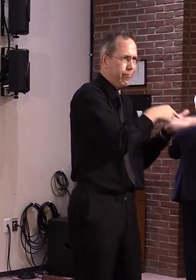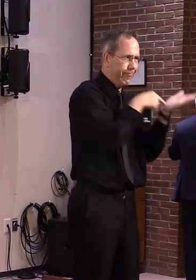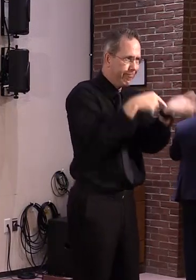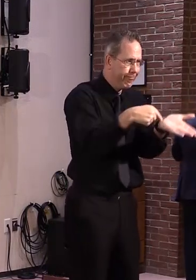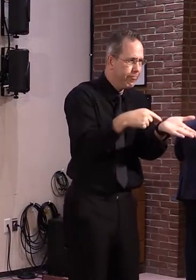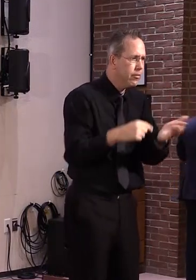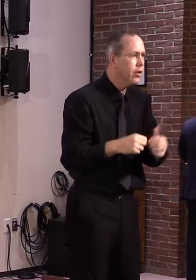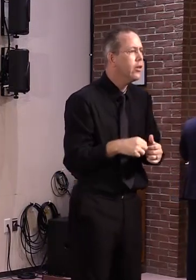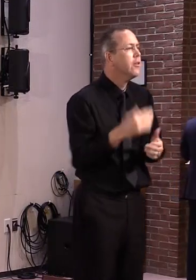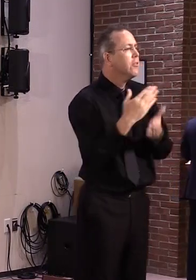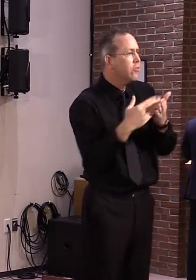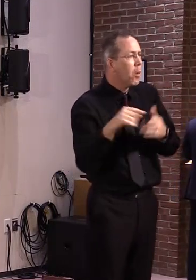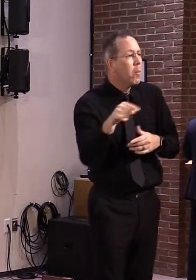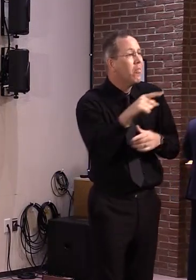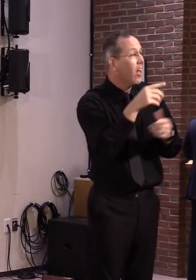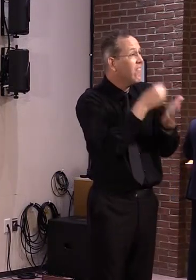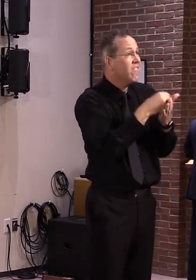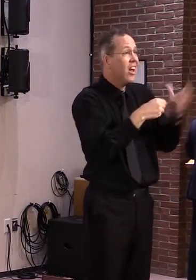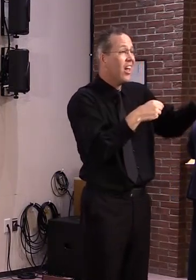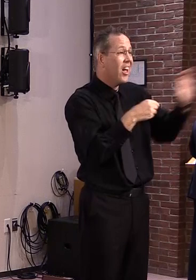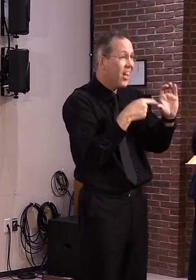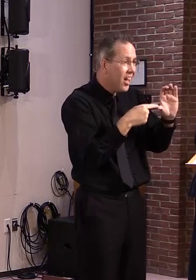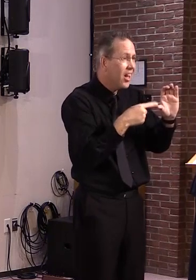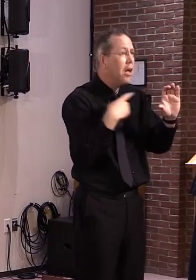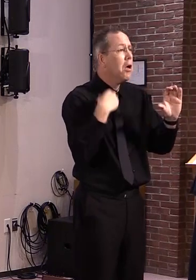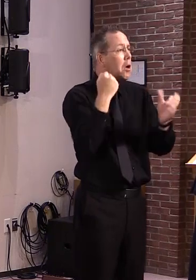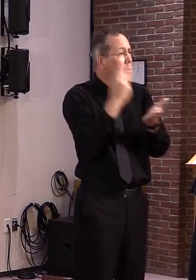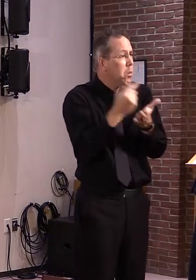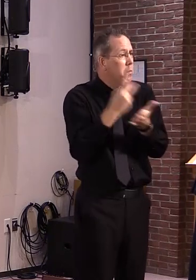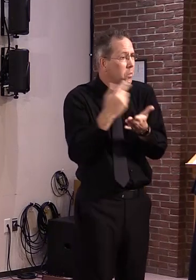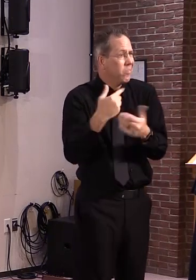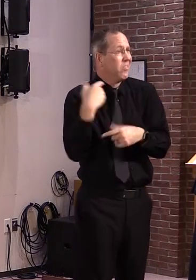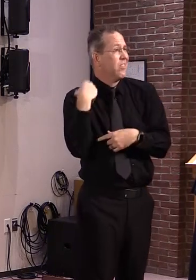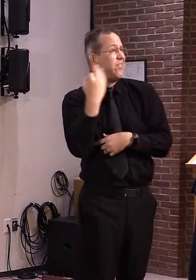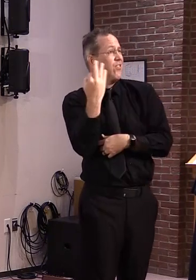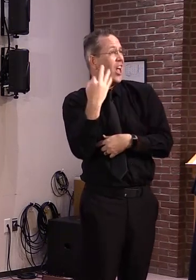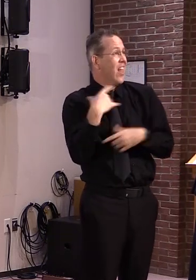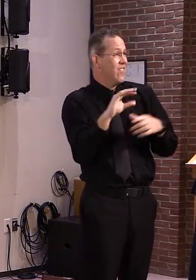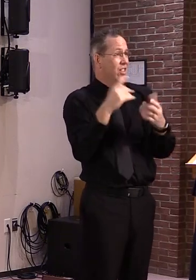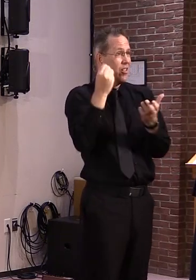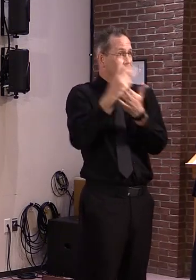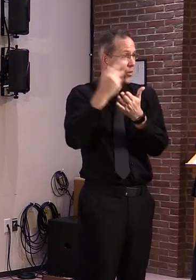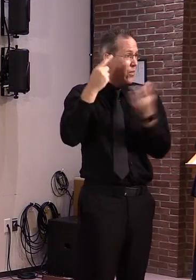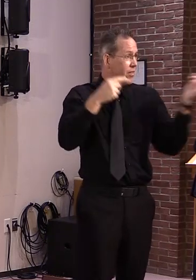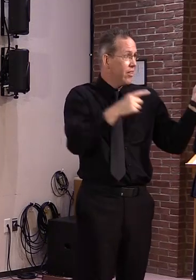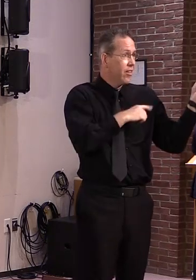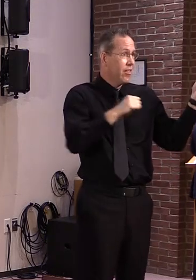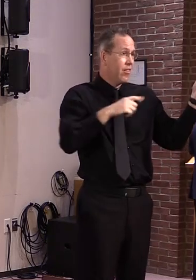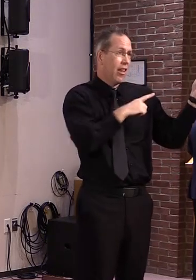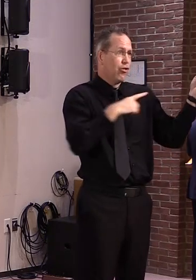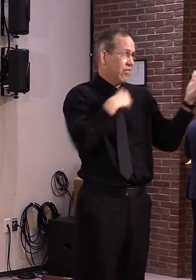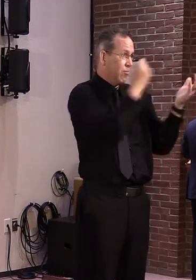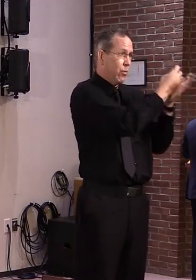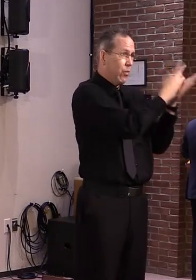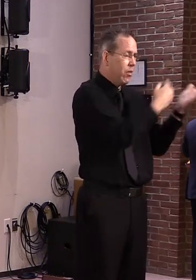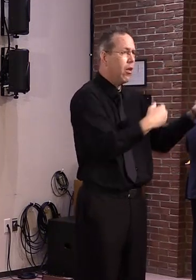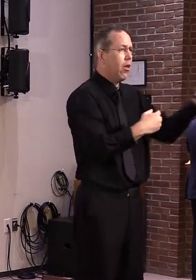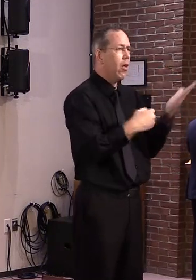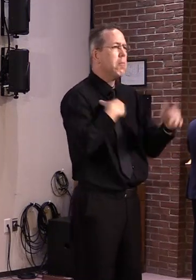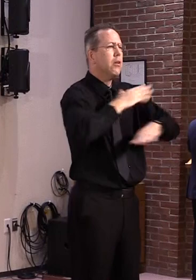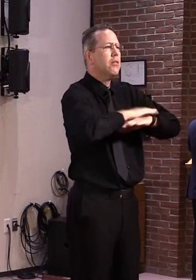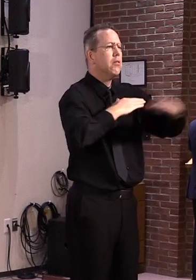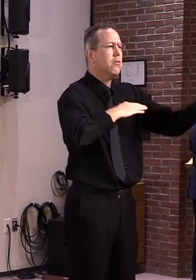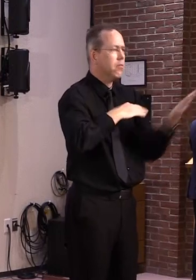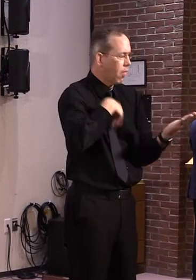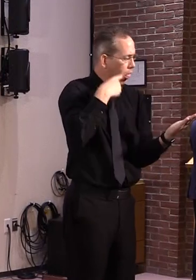was in the bills passed last Friday night, which haven't gotten to my desk as yet. So to be clear, today